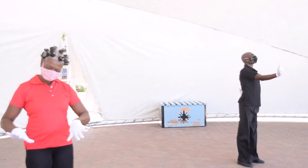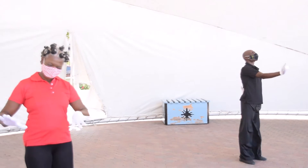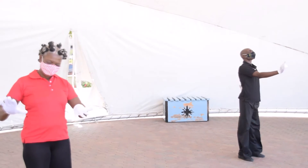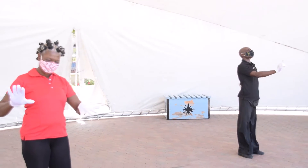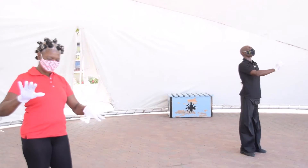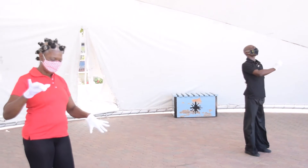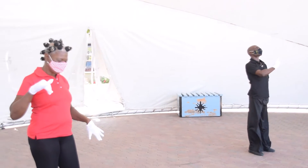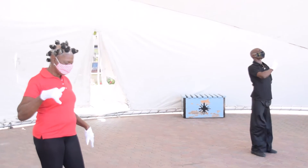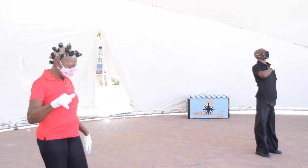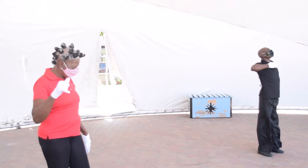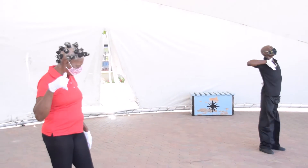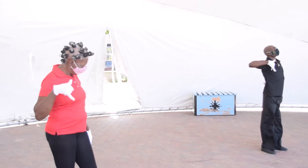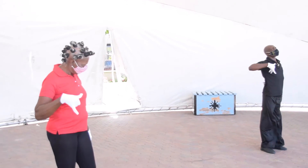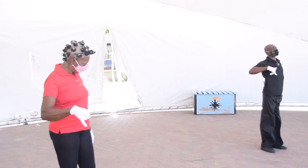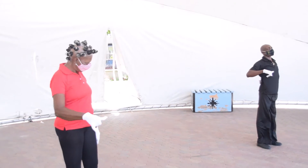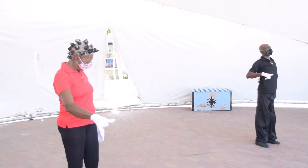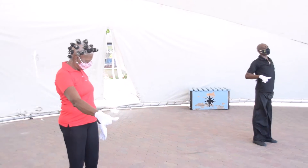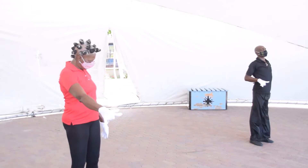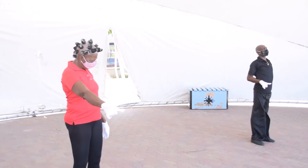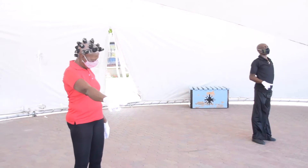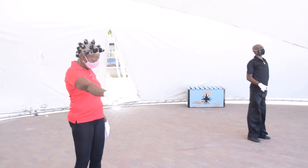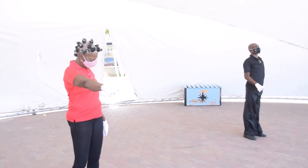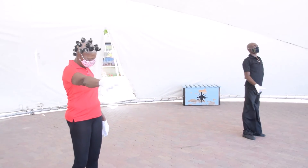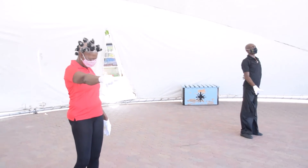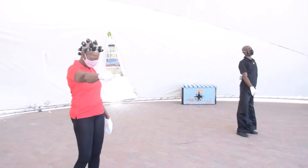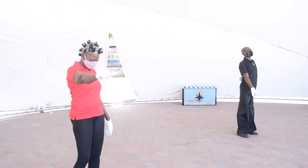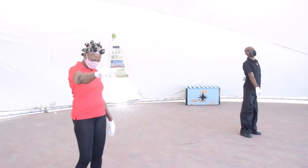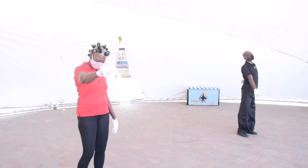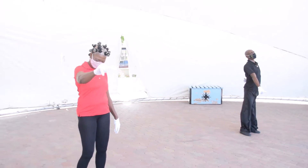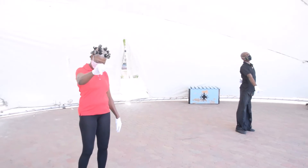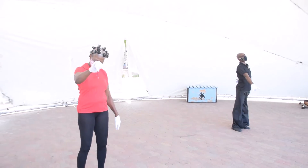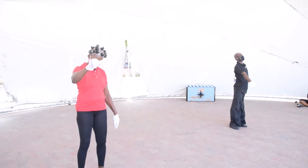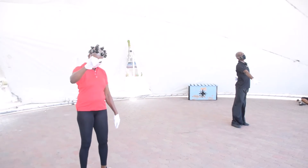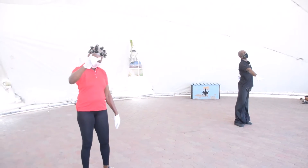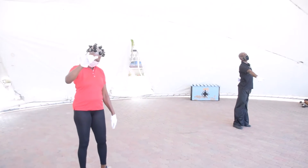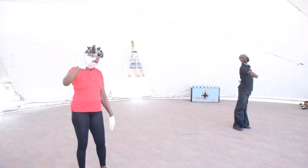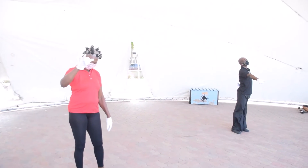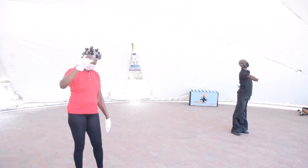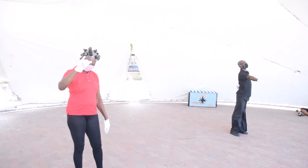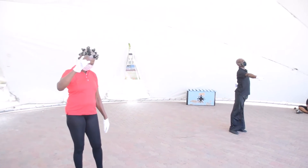How do you feel?